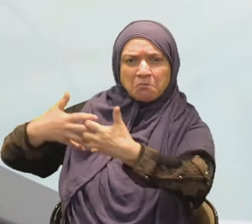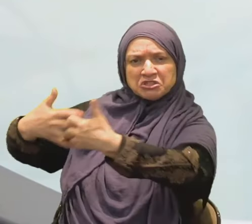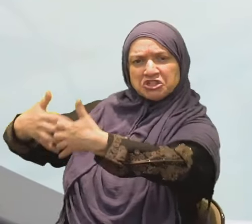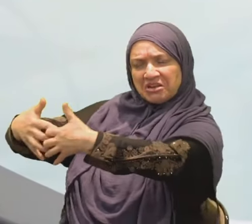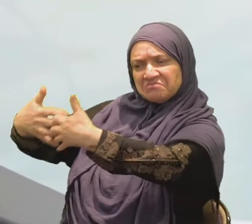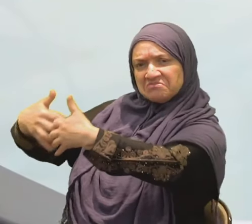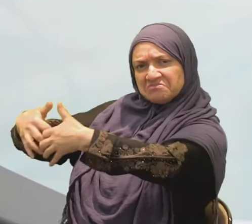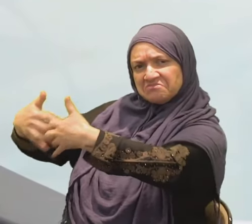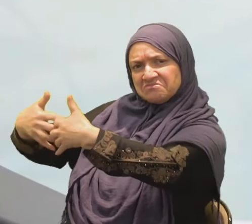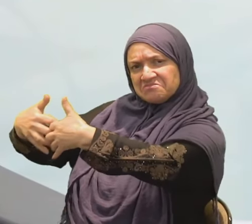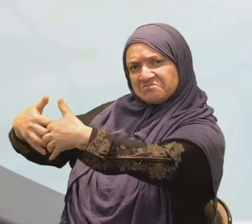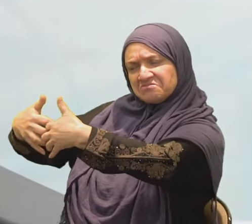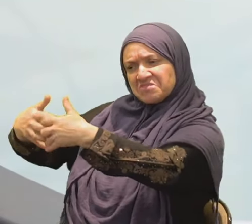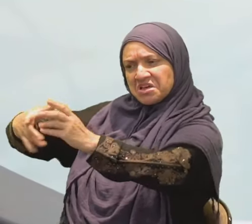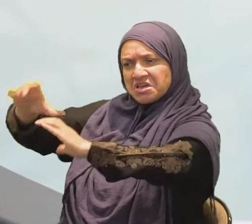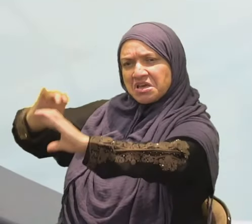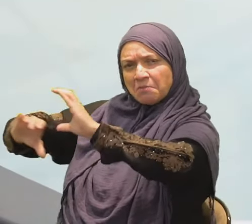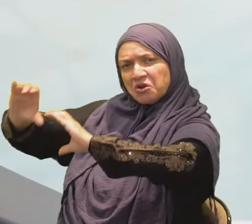But do they believe in soul?